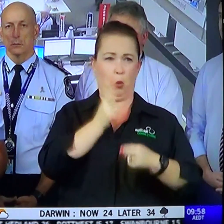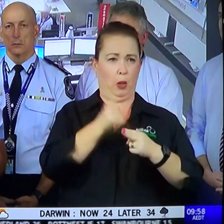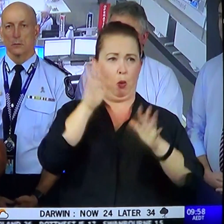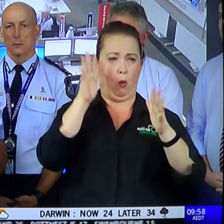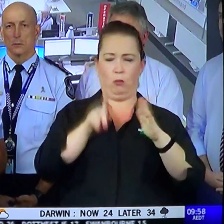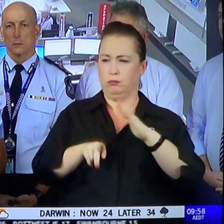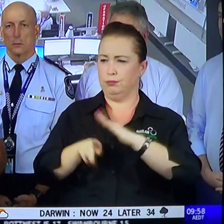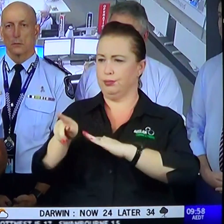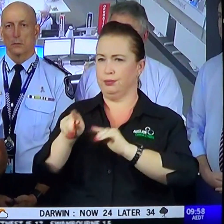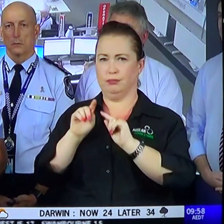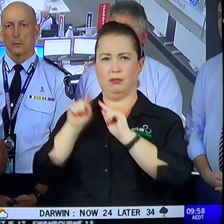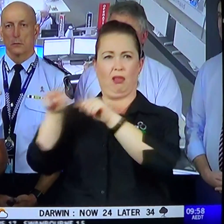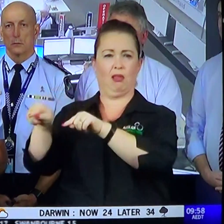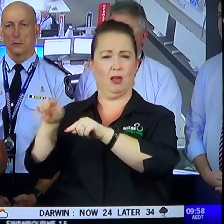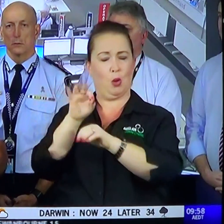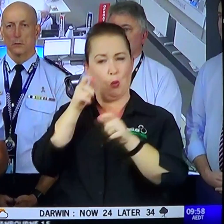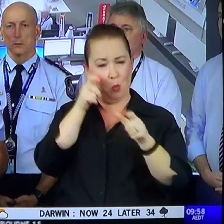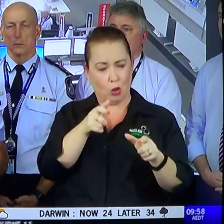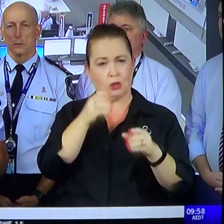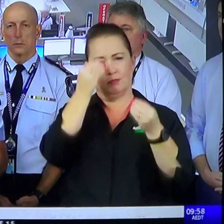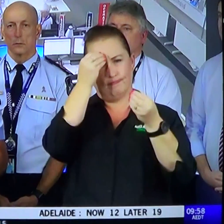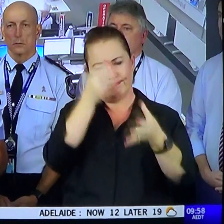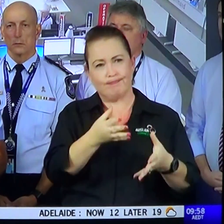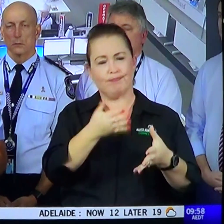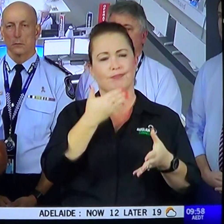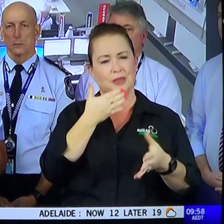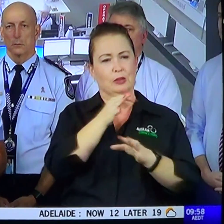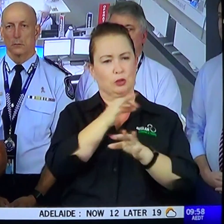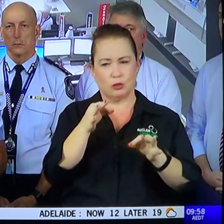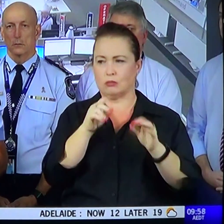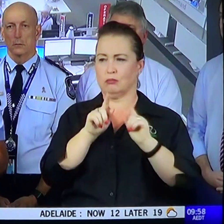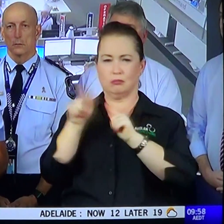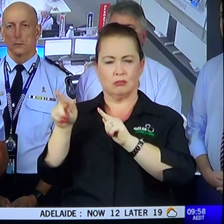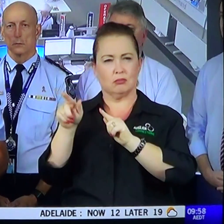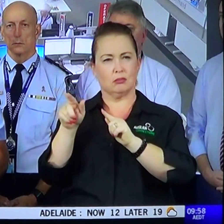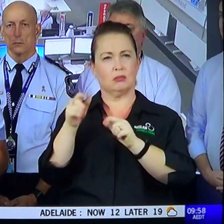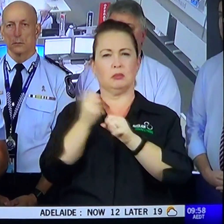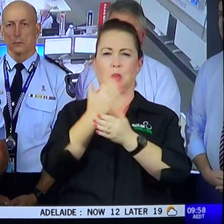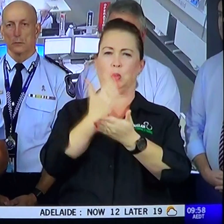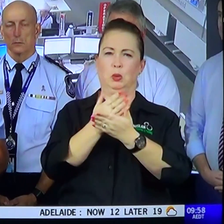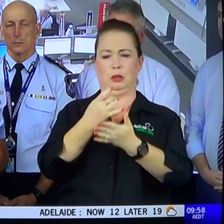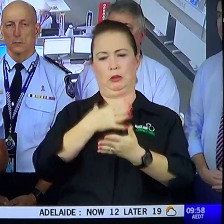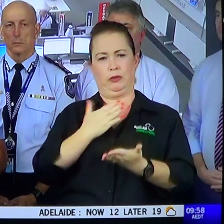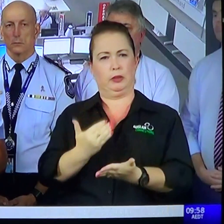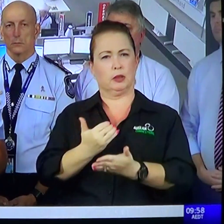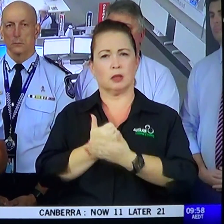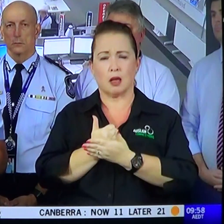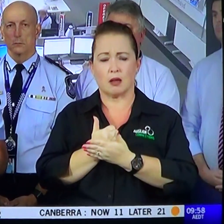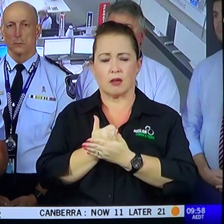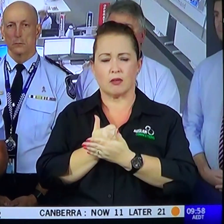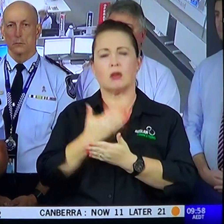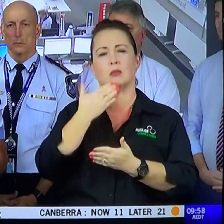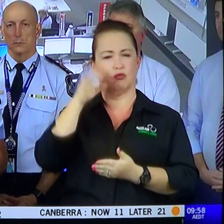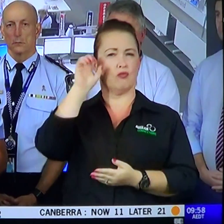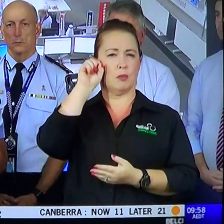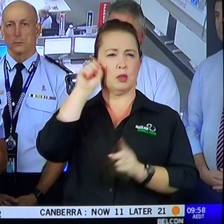if they're not watched and they're not given some advice about doing the right thing and keeping themselves safe. So, please, keep that in